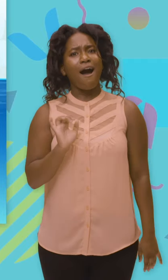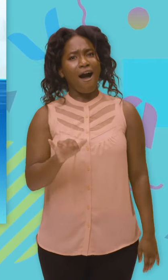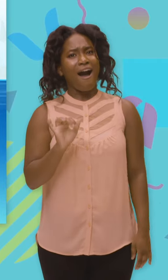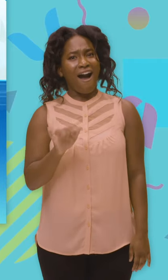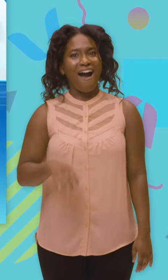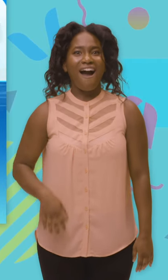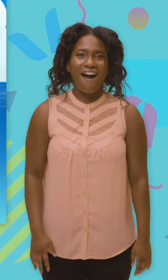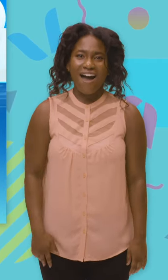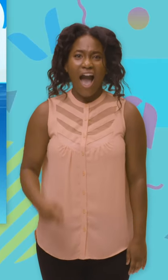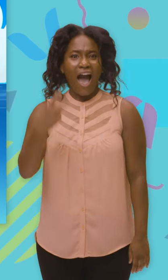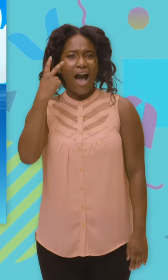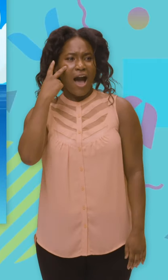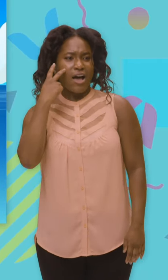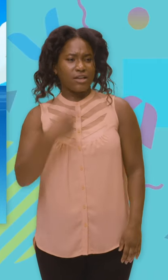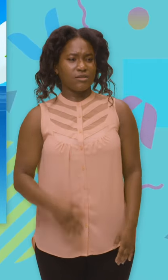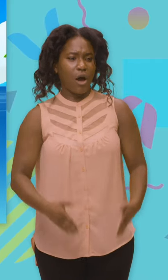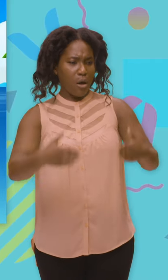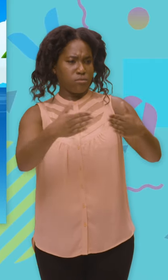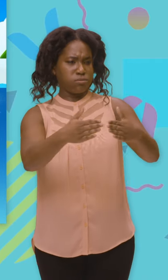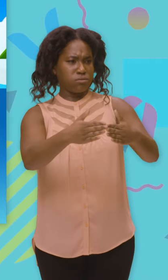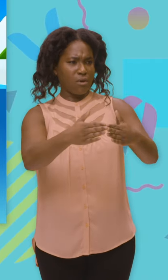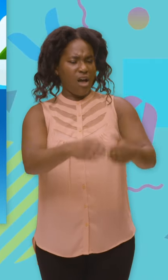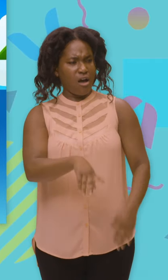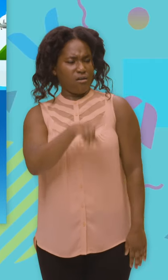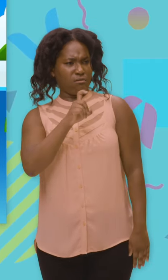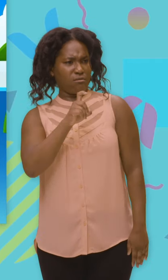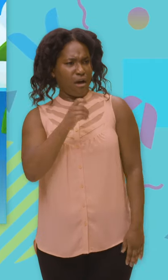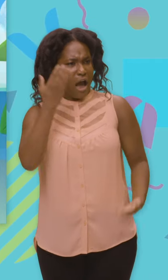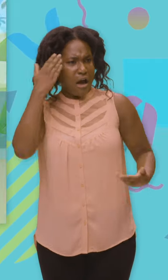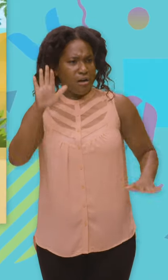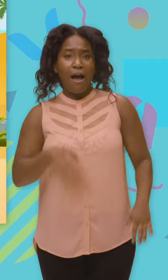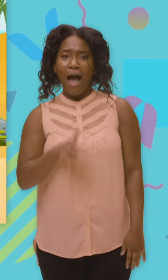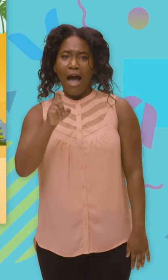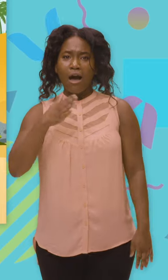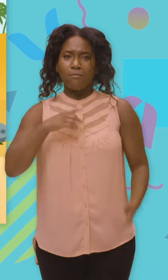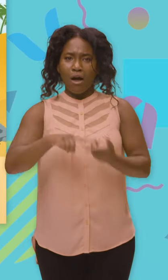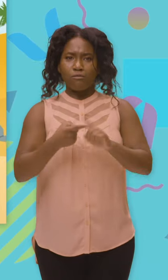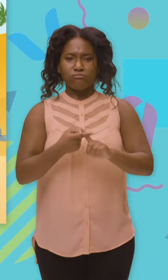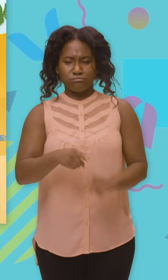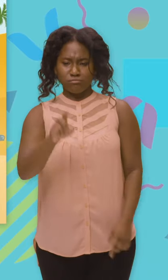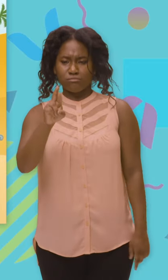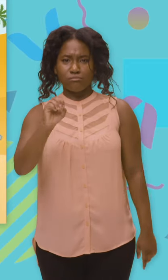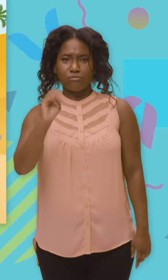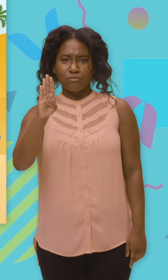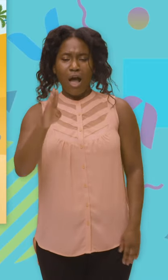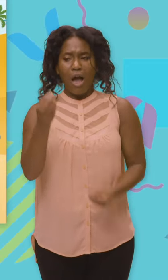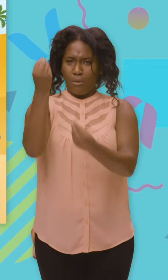I saw a boat with planes on top. I didn't know the boat so I asked my friend Ra. He said,